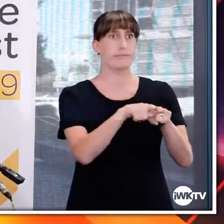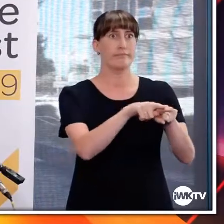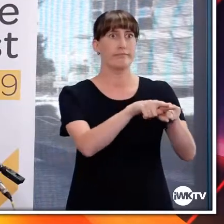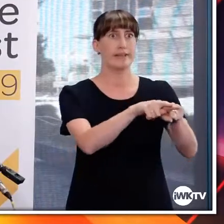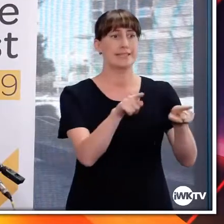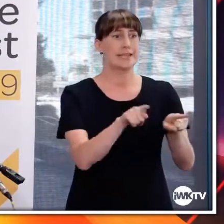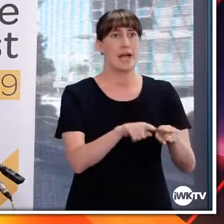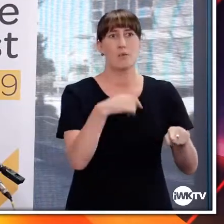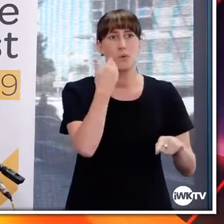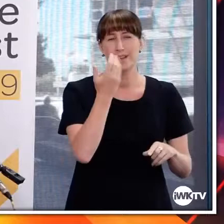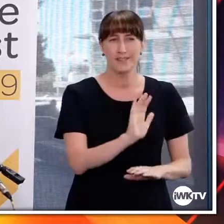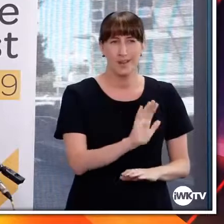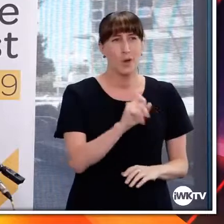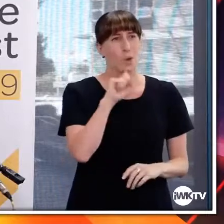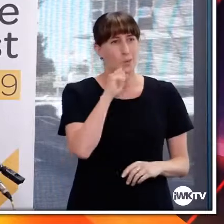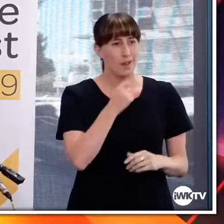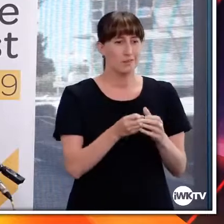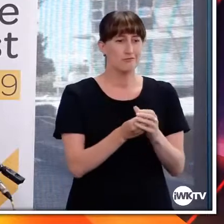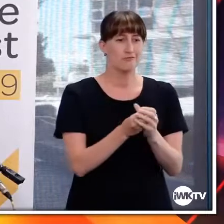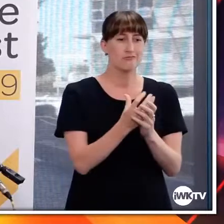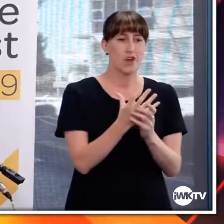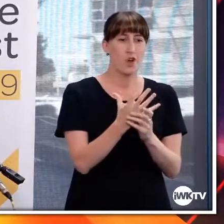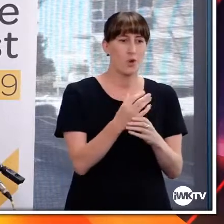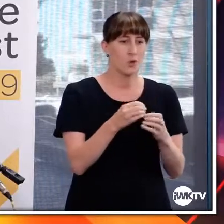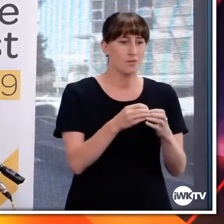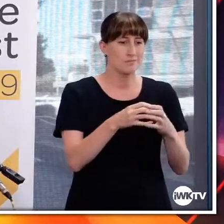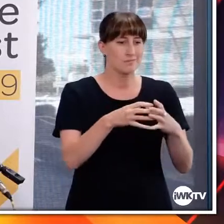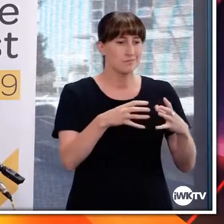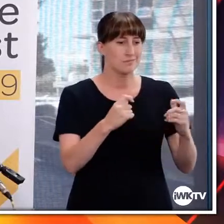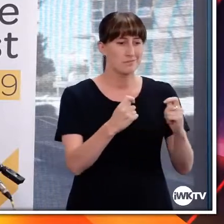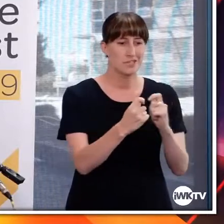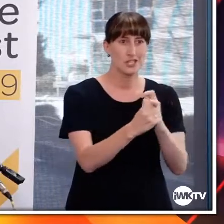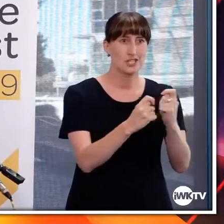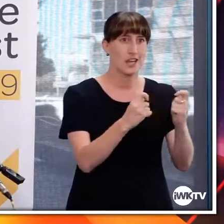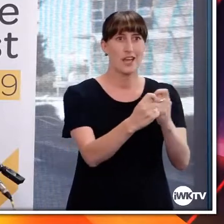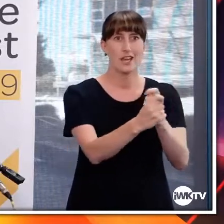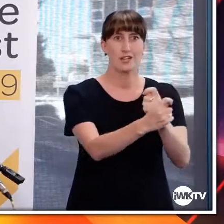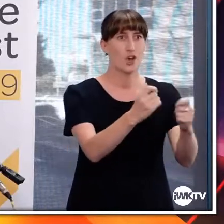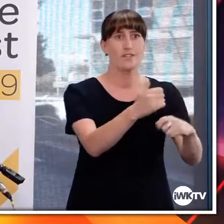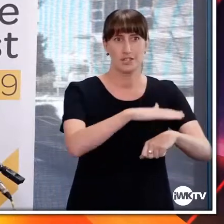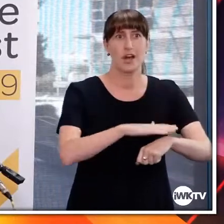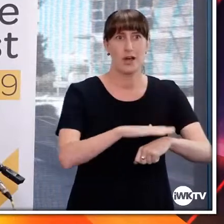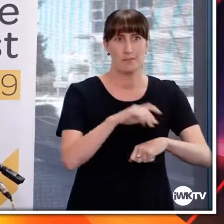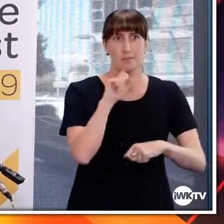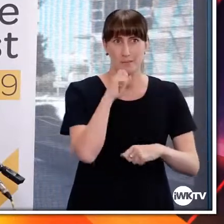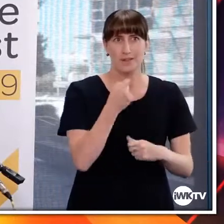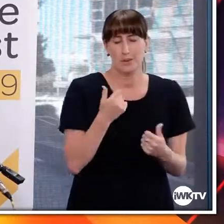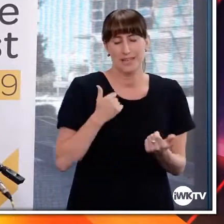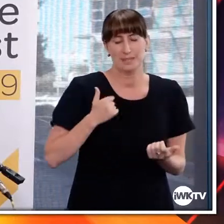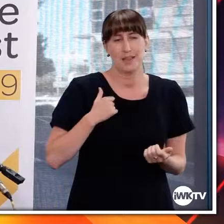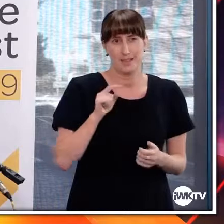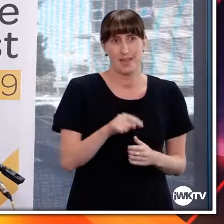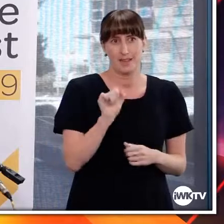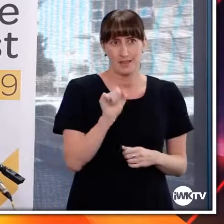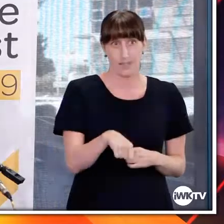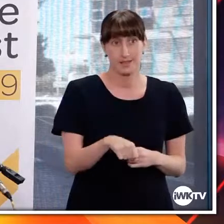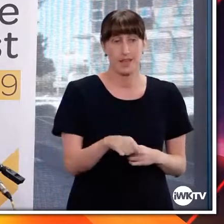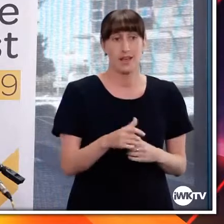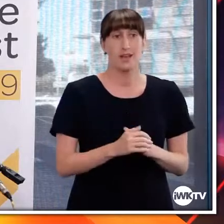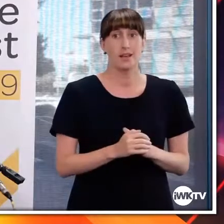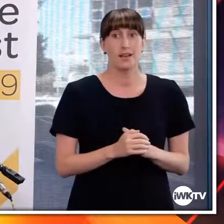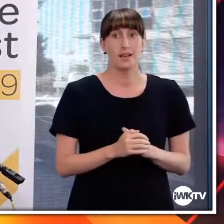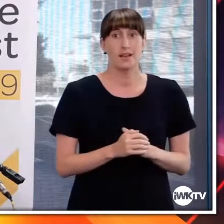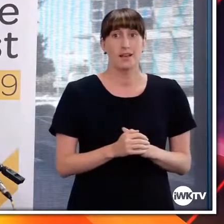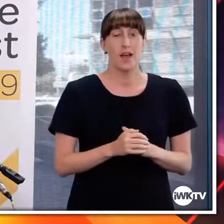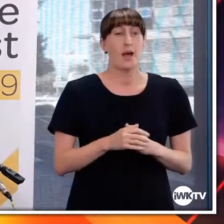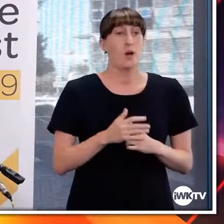as you might say. It will evolve. And that will continue to happen. And one of the things to point out is that will happen more as